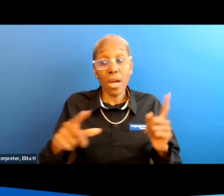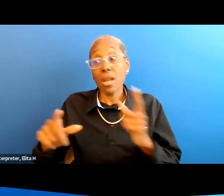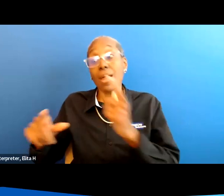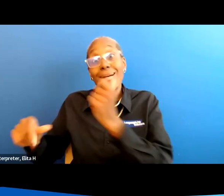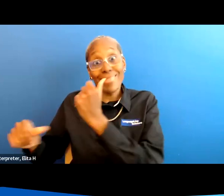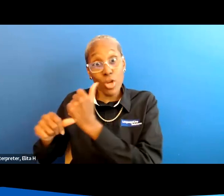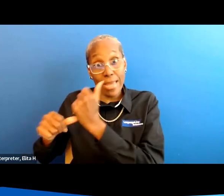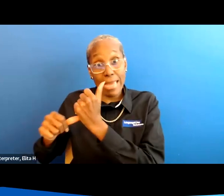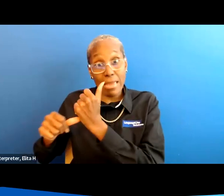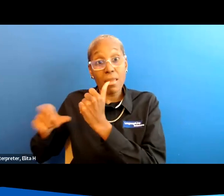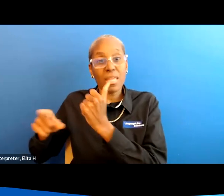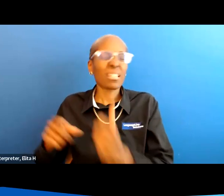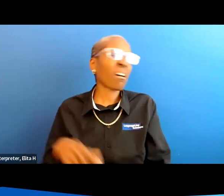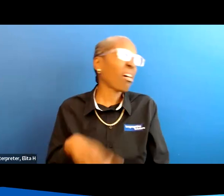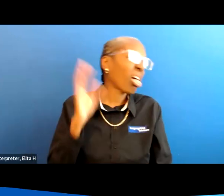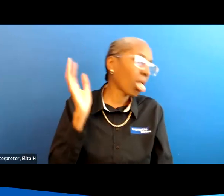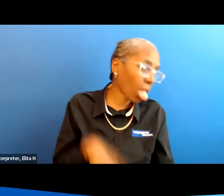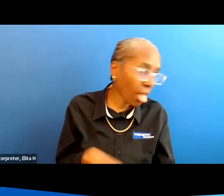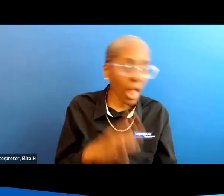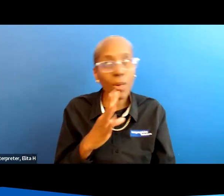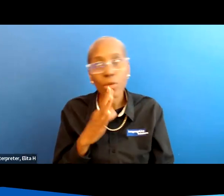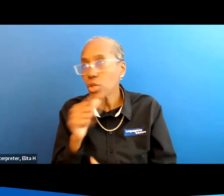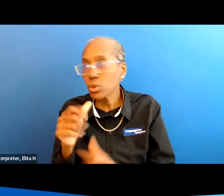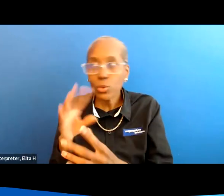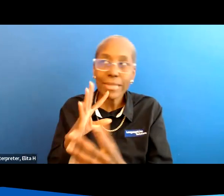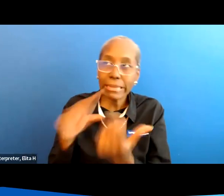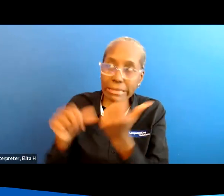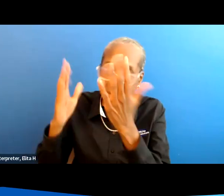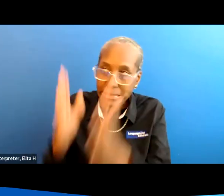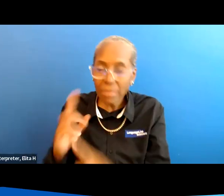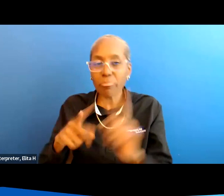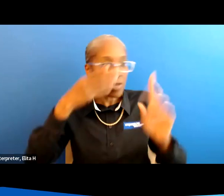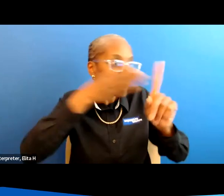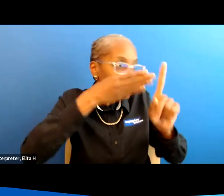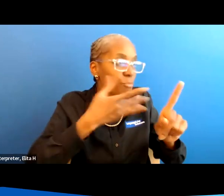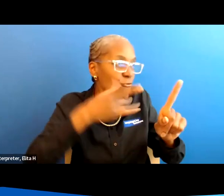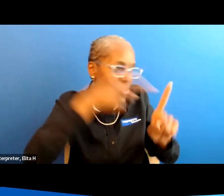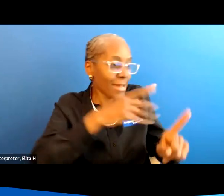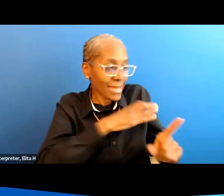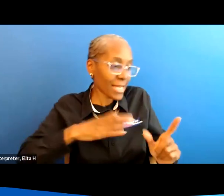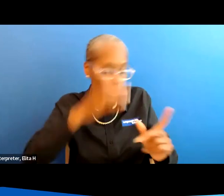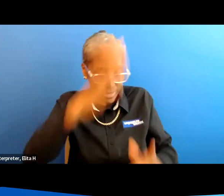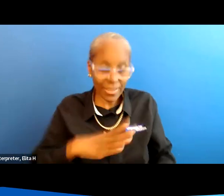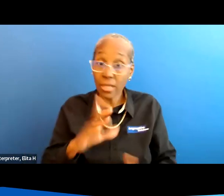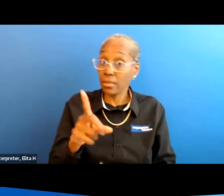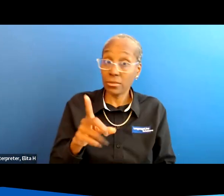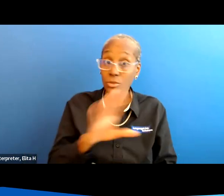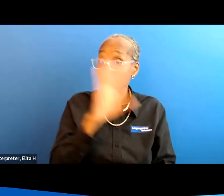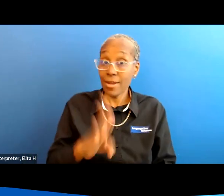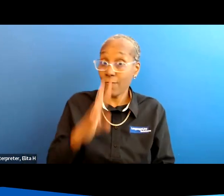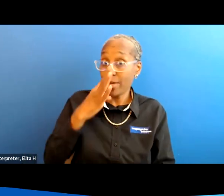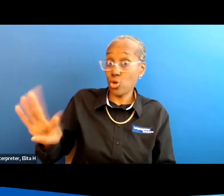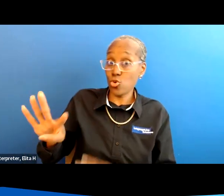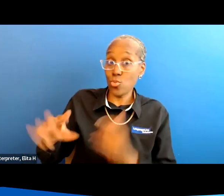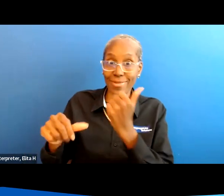sometimes people get put off and i don't want to talk to the aid i want to talk to the the main person never ignore the aid the aid